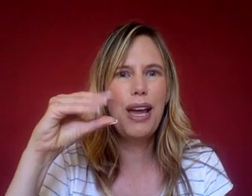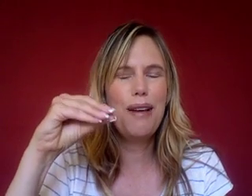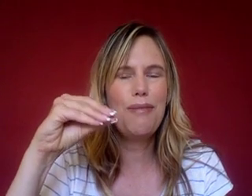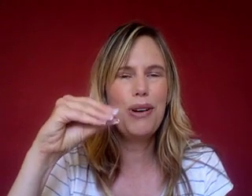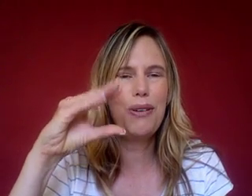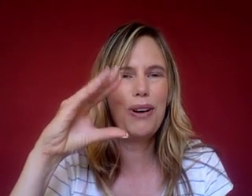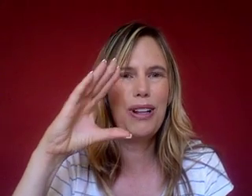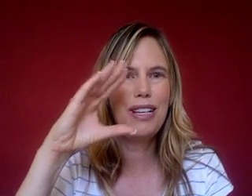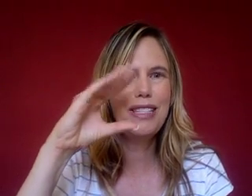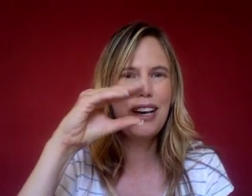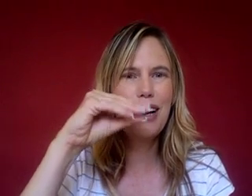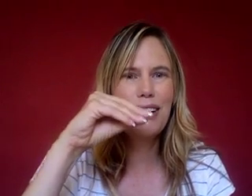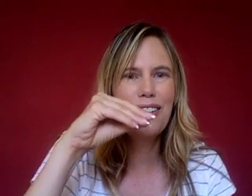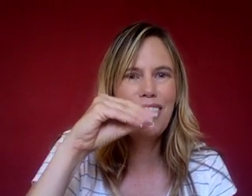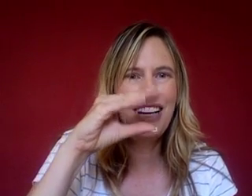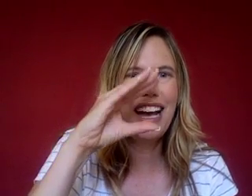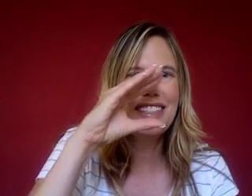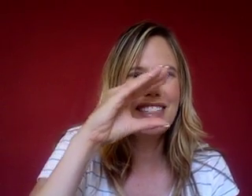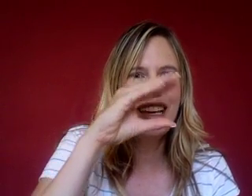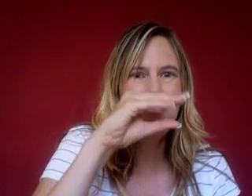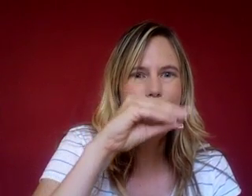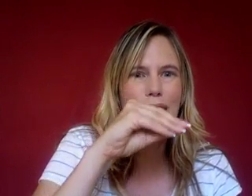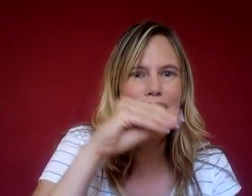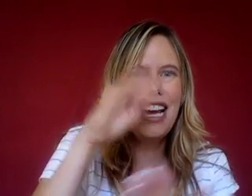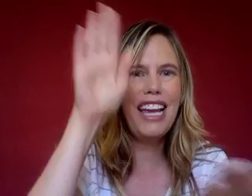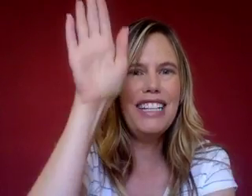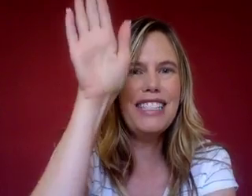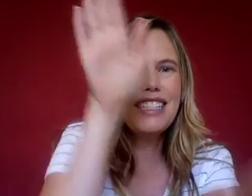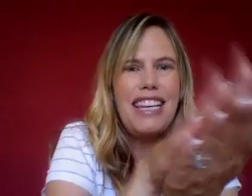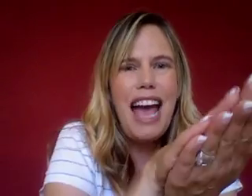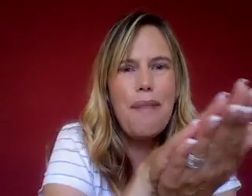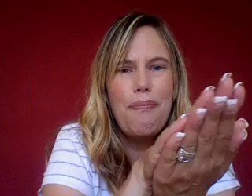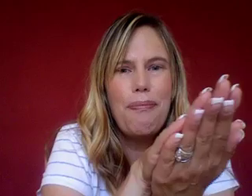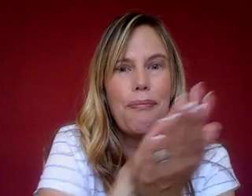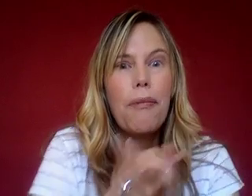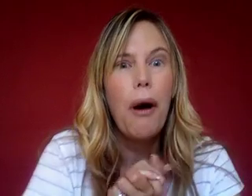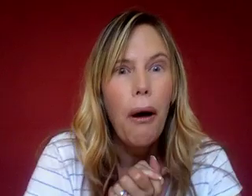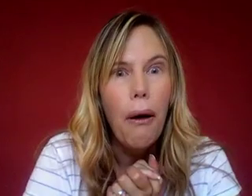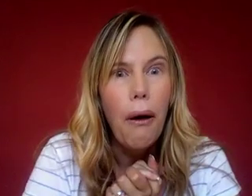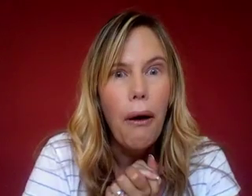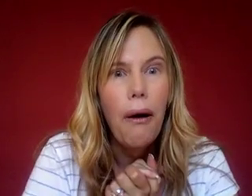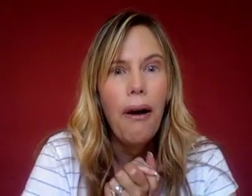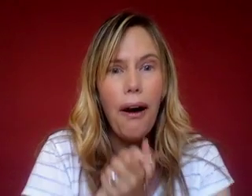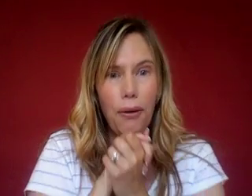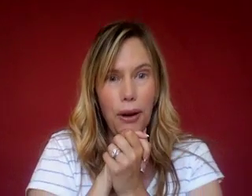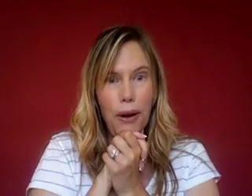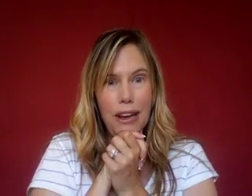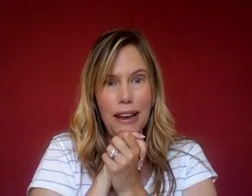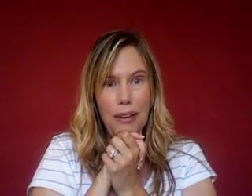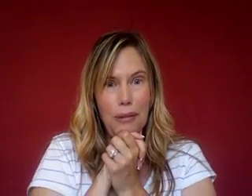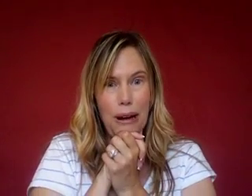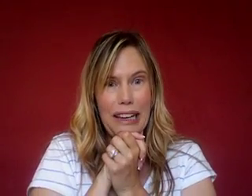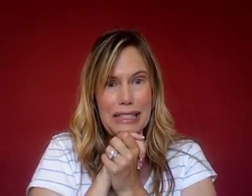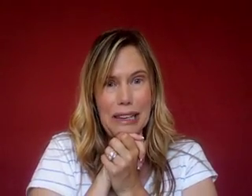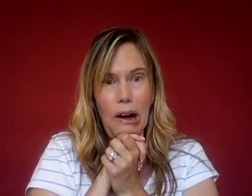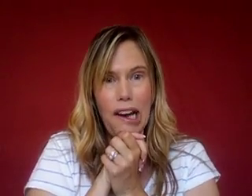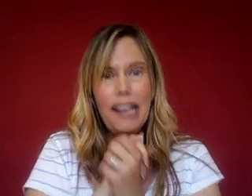Samuel, as hungry as can be. Snap! Oh no! Another monkey's gone.